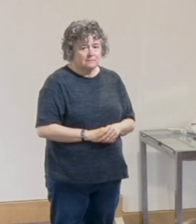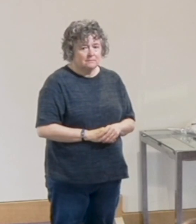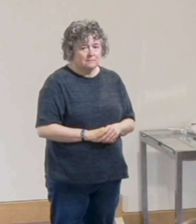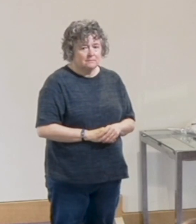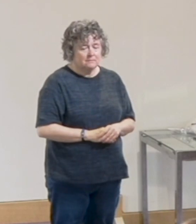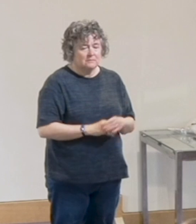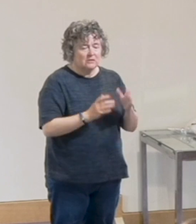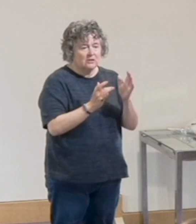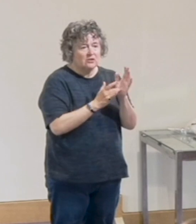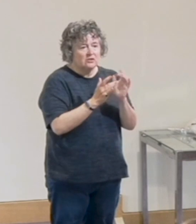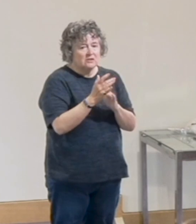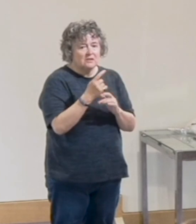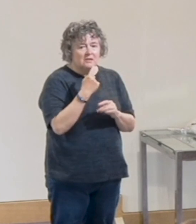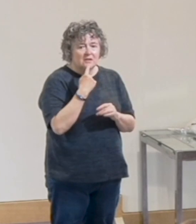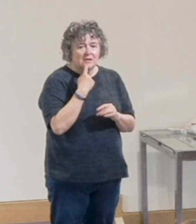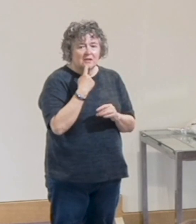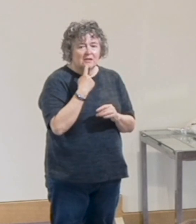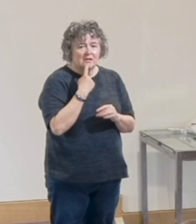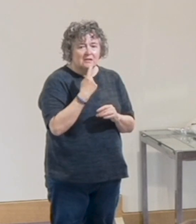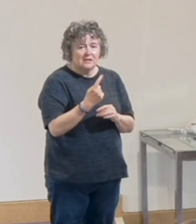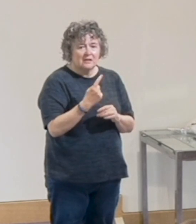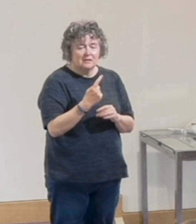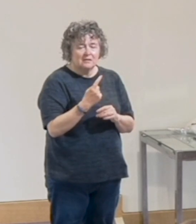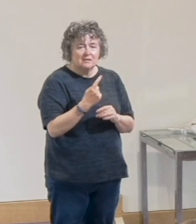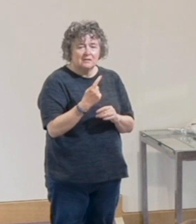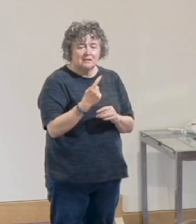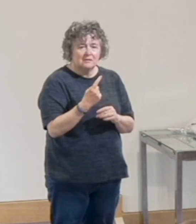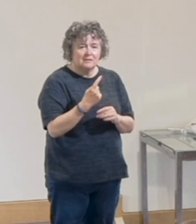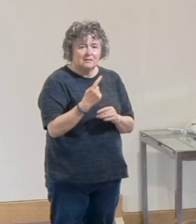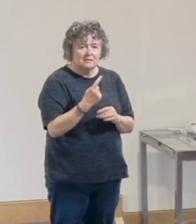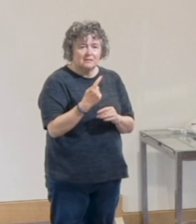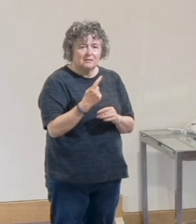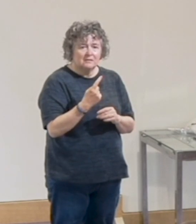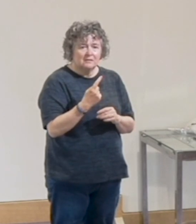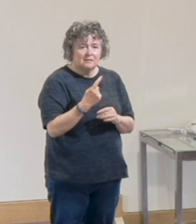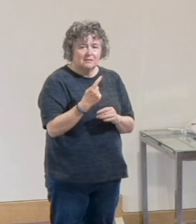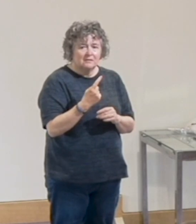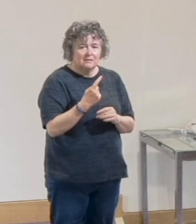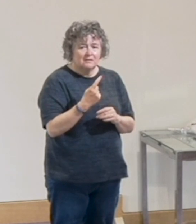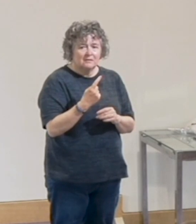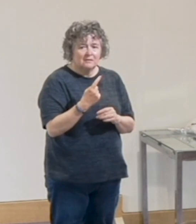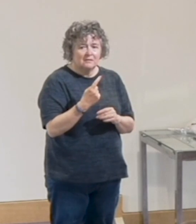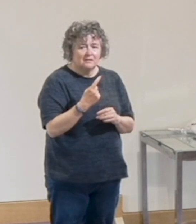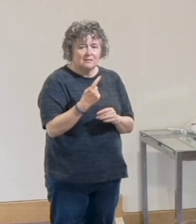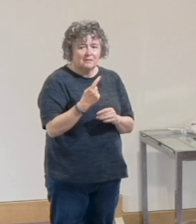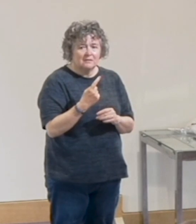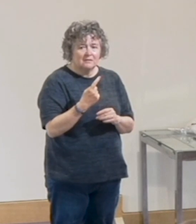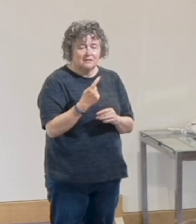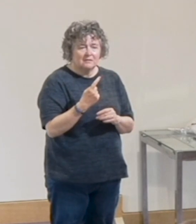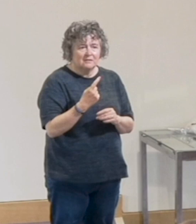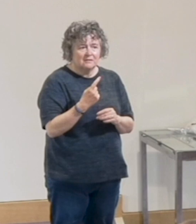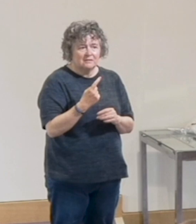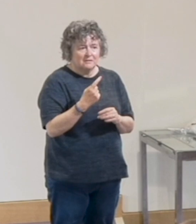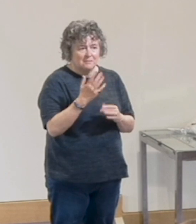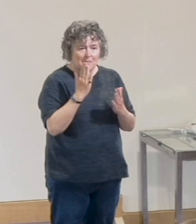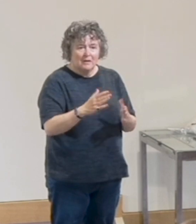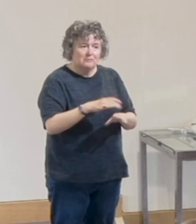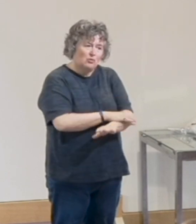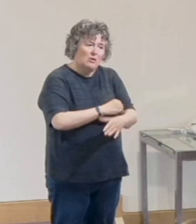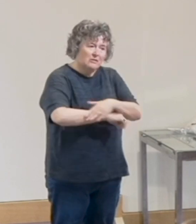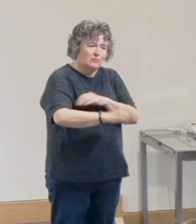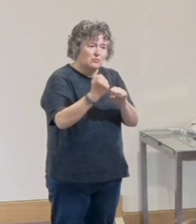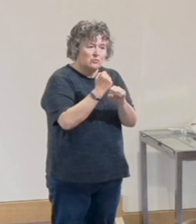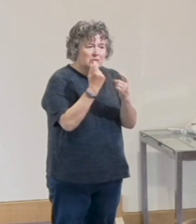Jesus as always has upped the ante. Doesn't just leave us with don't do to others something nasty. He